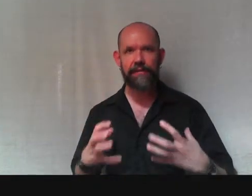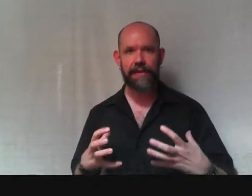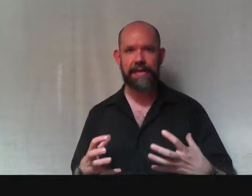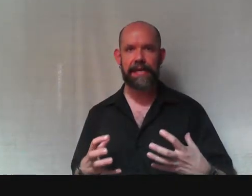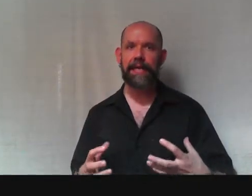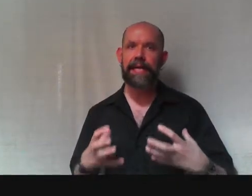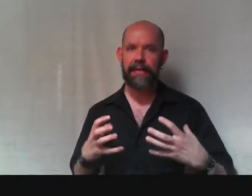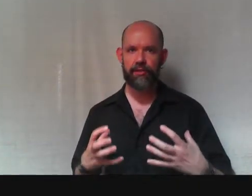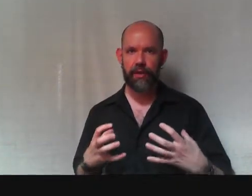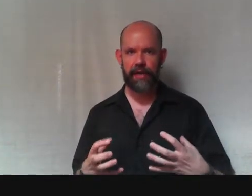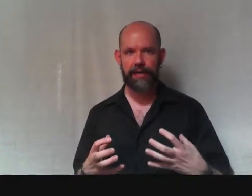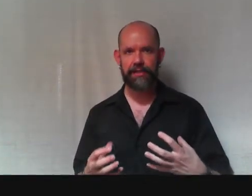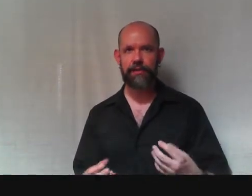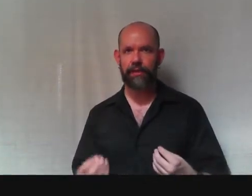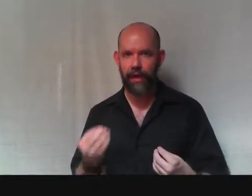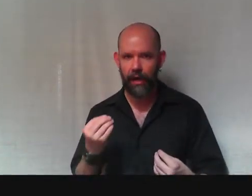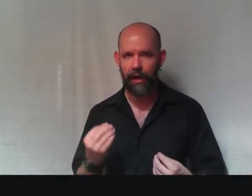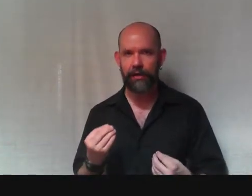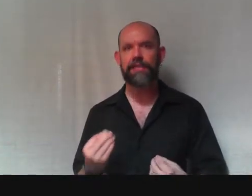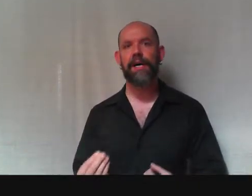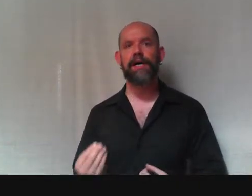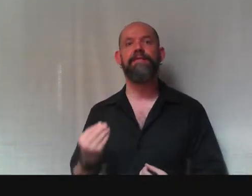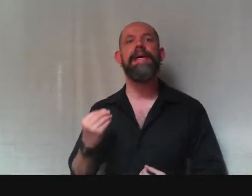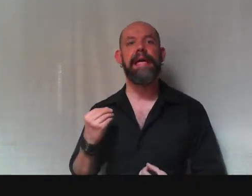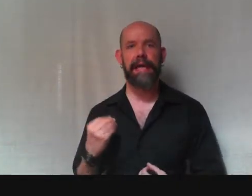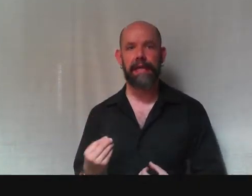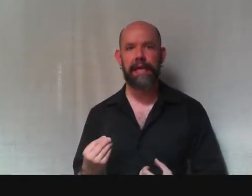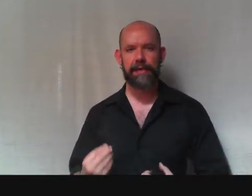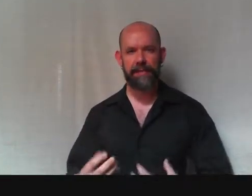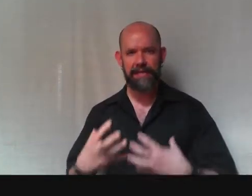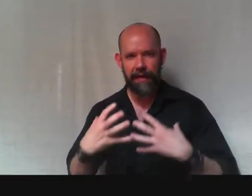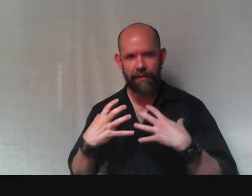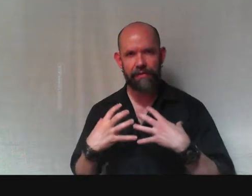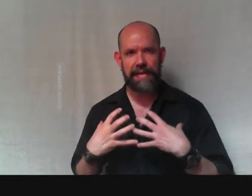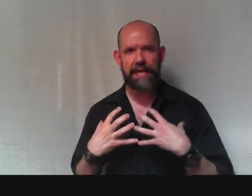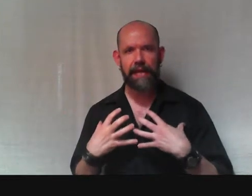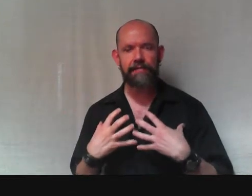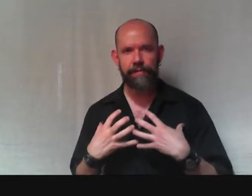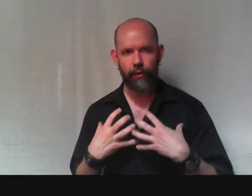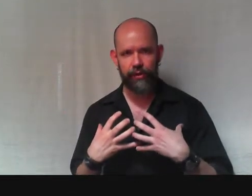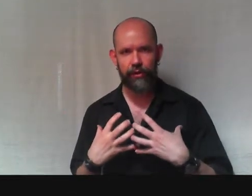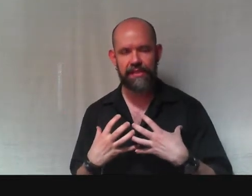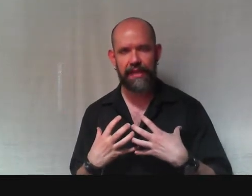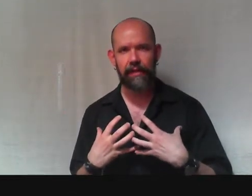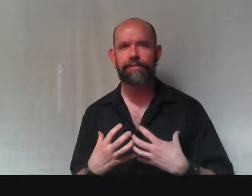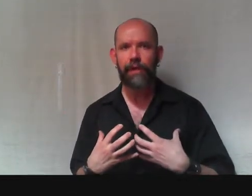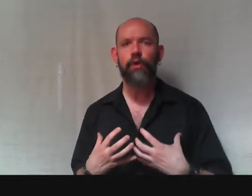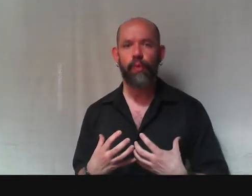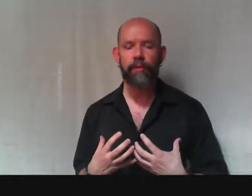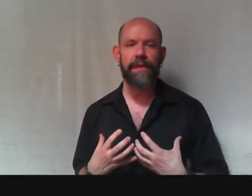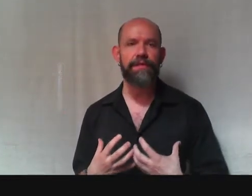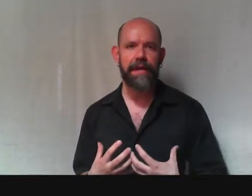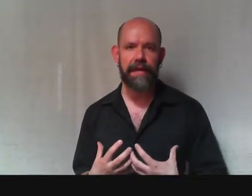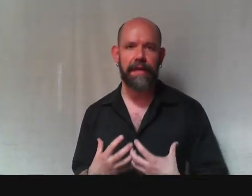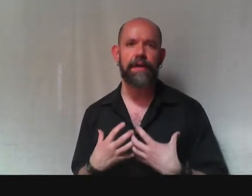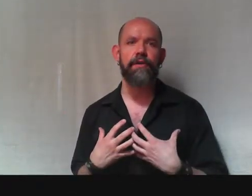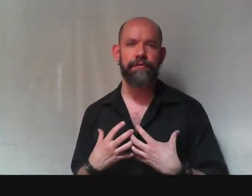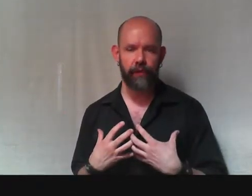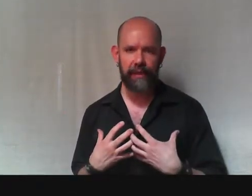thinking is going to constitute the heart of enlightenment. Thinking for yourself will be thinking freely.